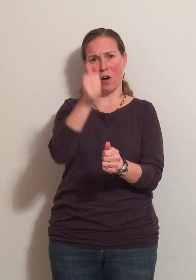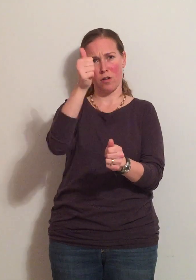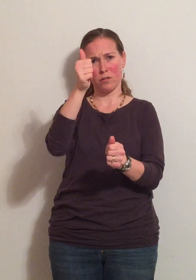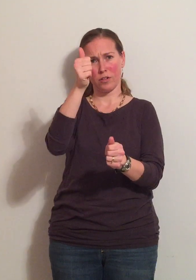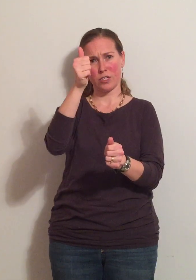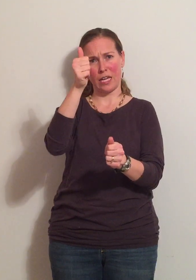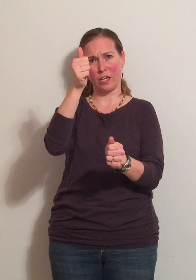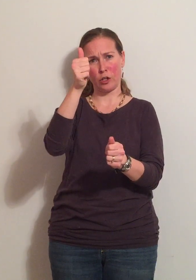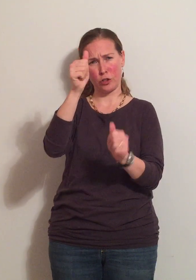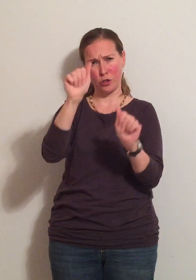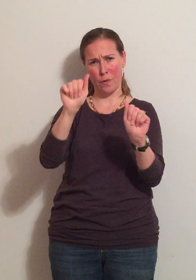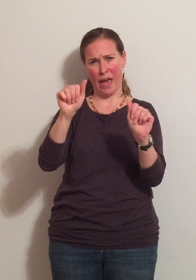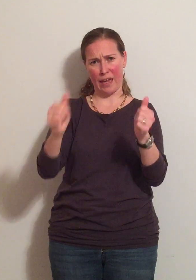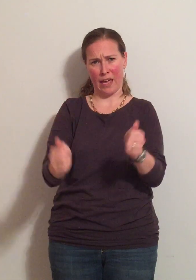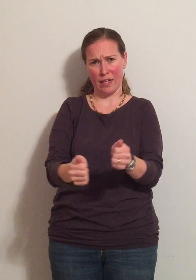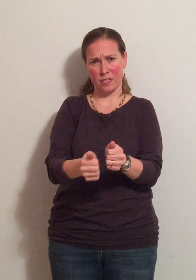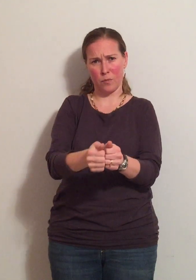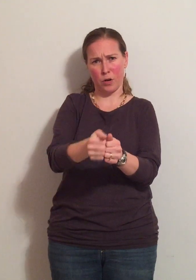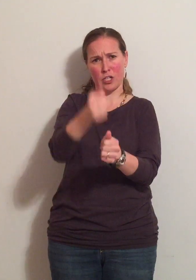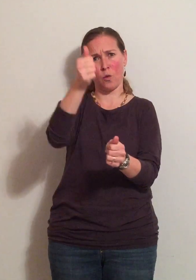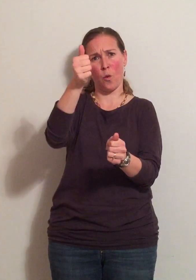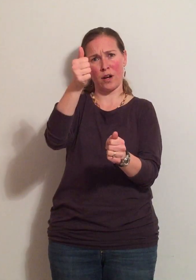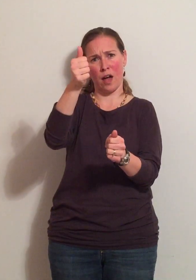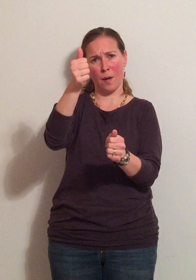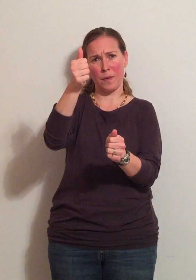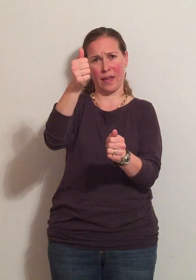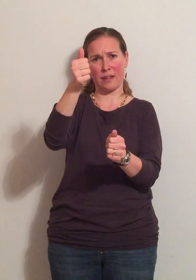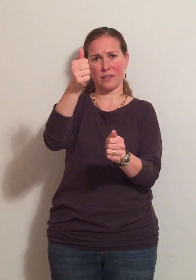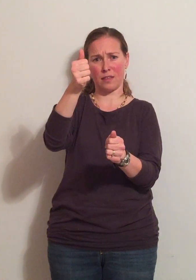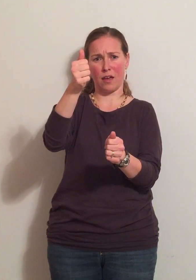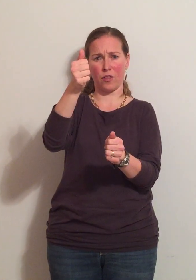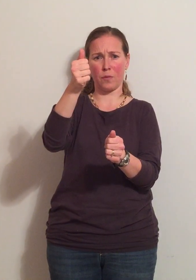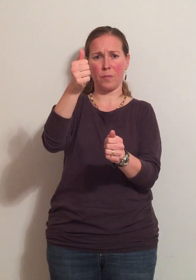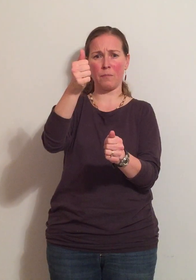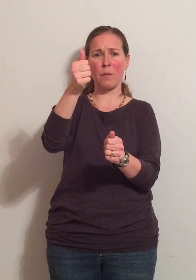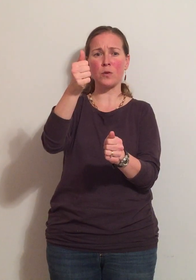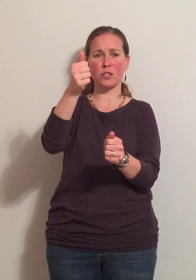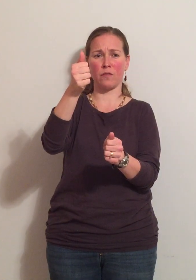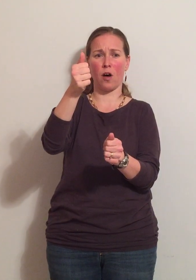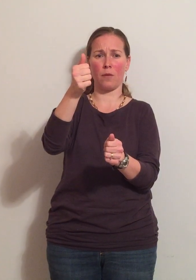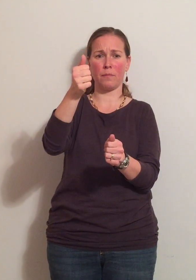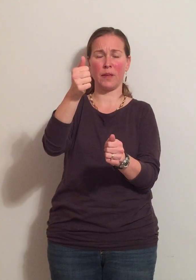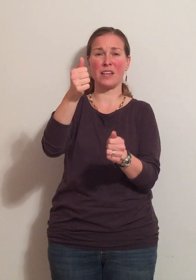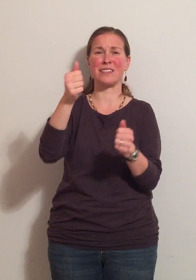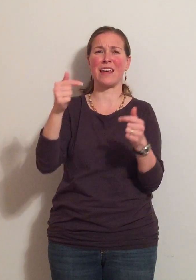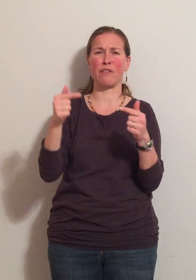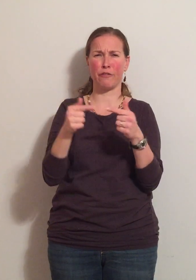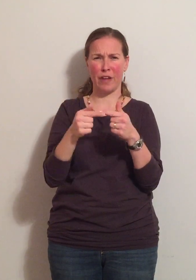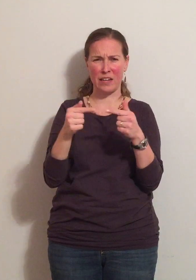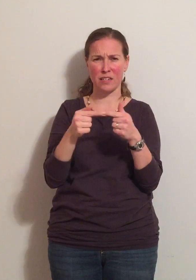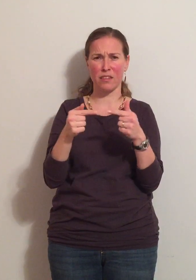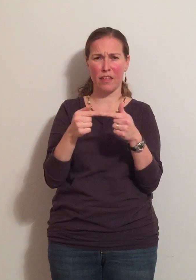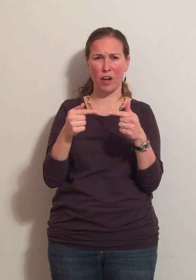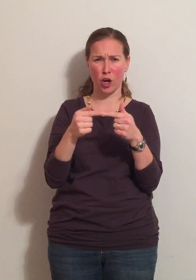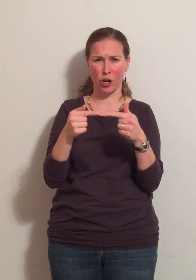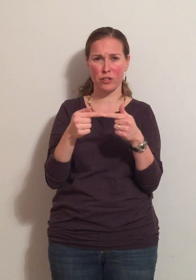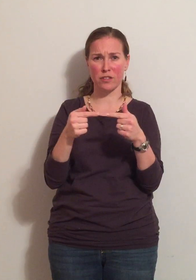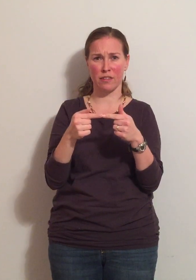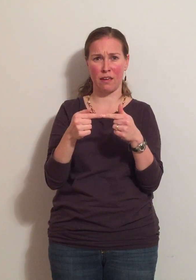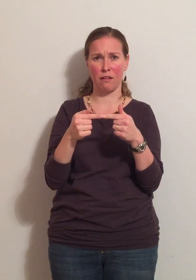all, you're taking your two A hands and brushing one up against the other. But most of all, because they offend, they hurt thee.